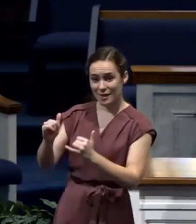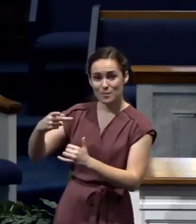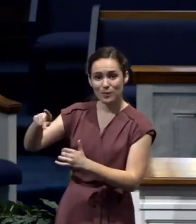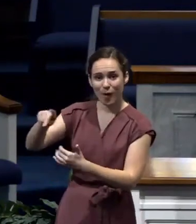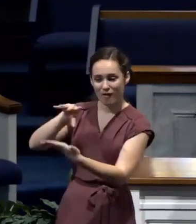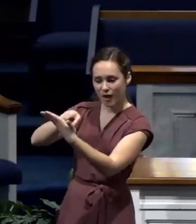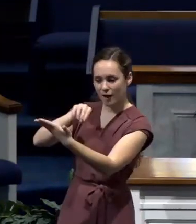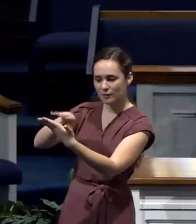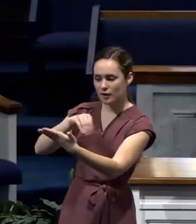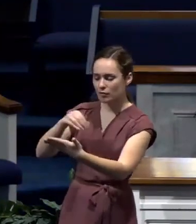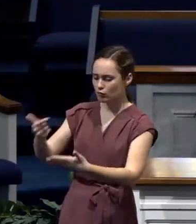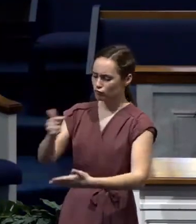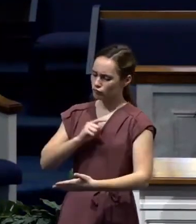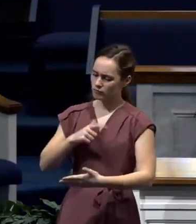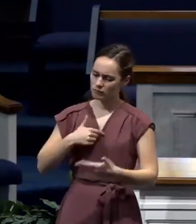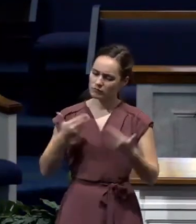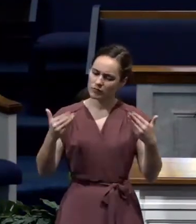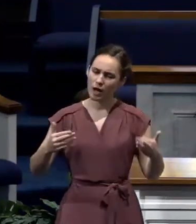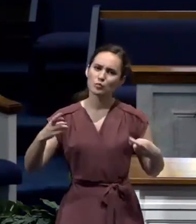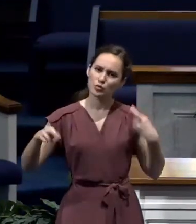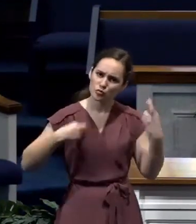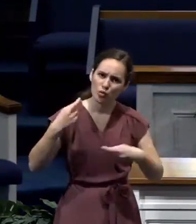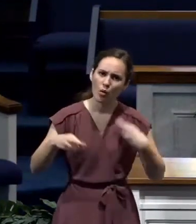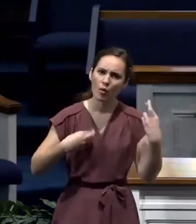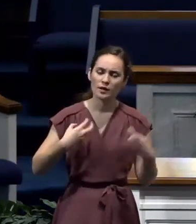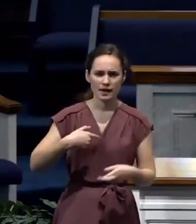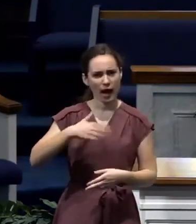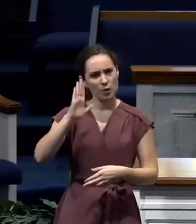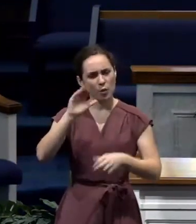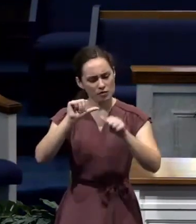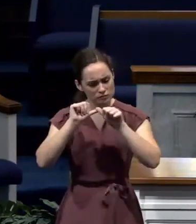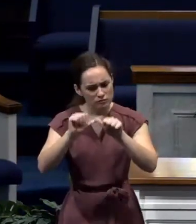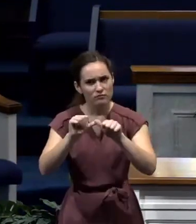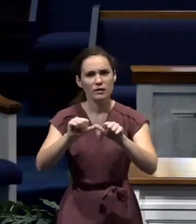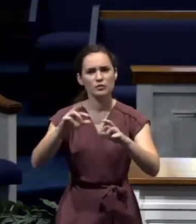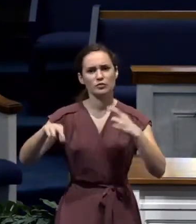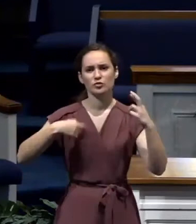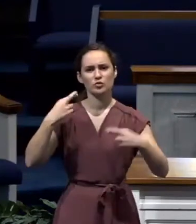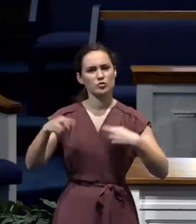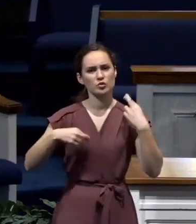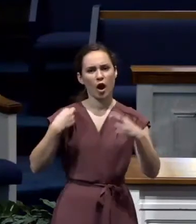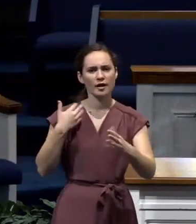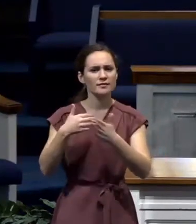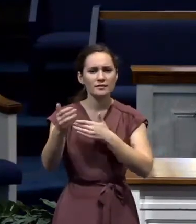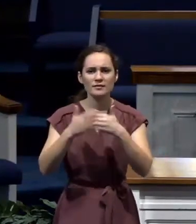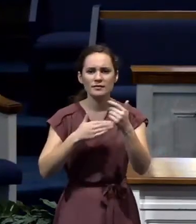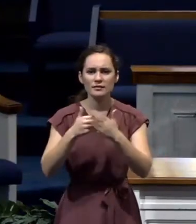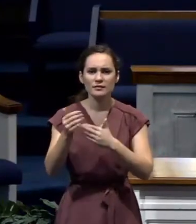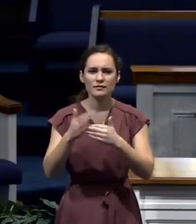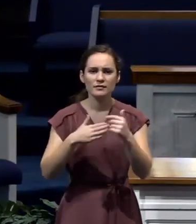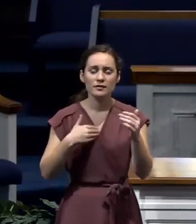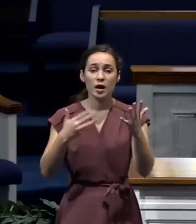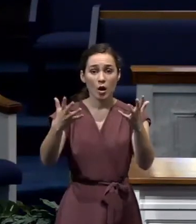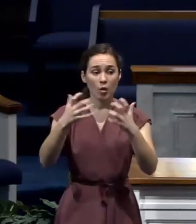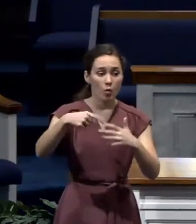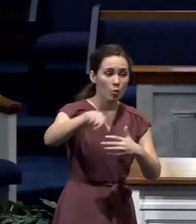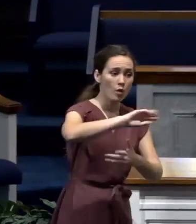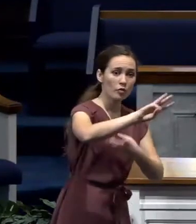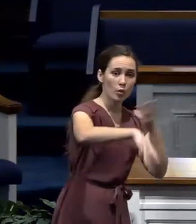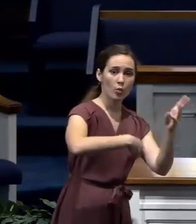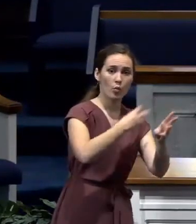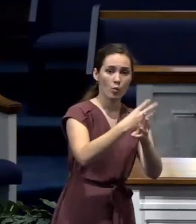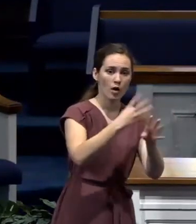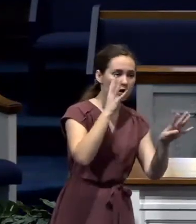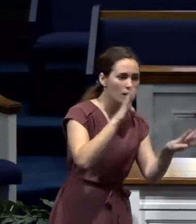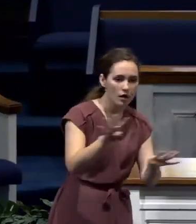I therein do rejoice and will rejoice. Let people around us, let the world around